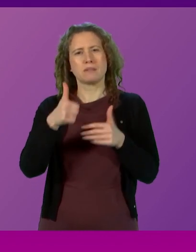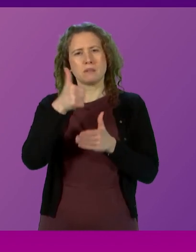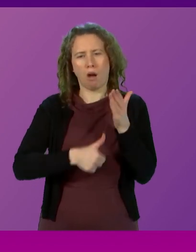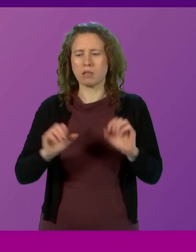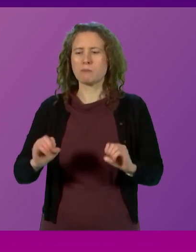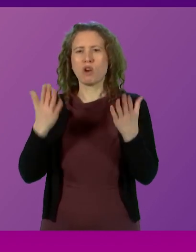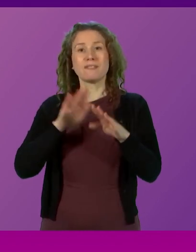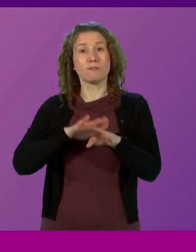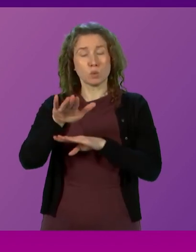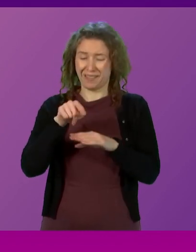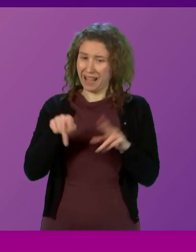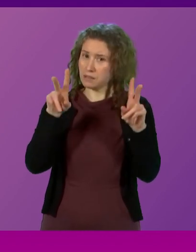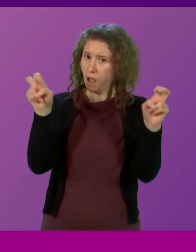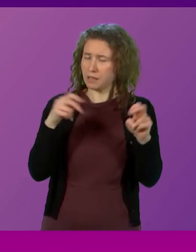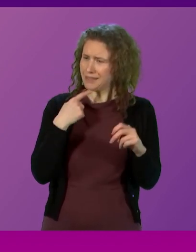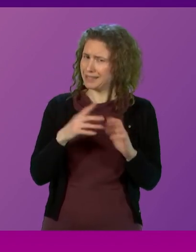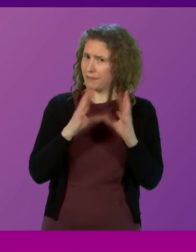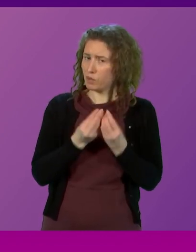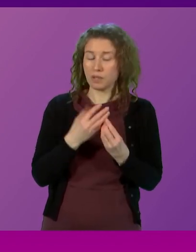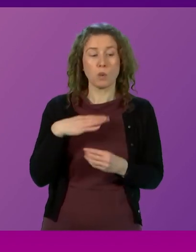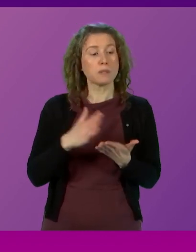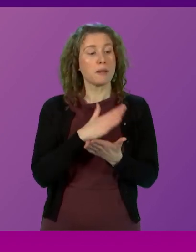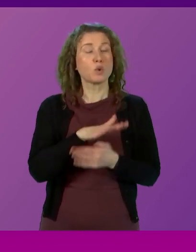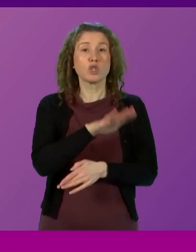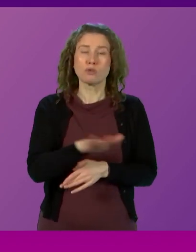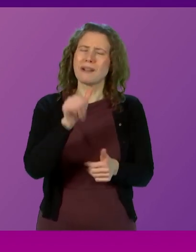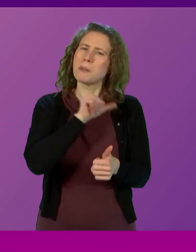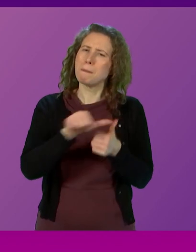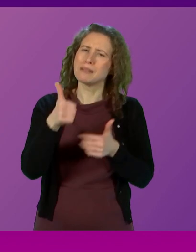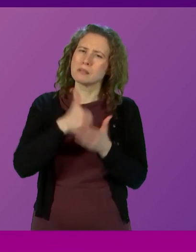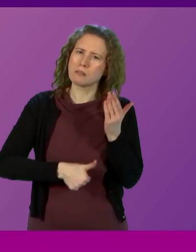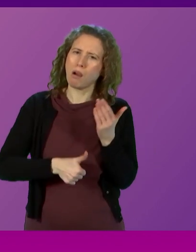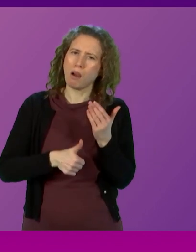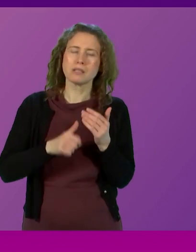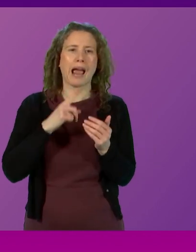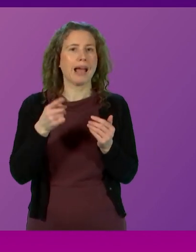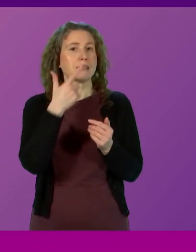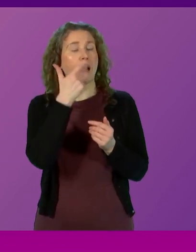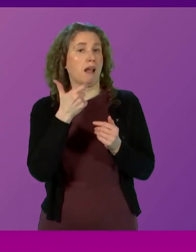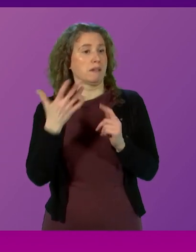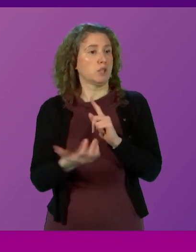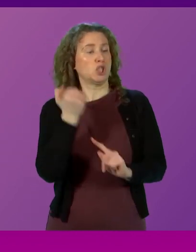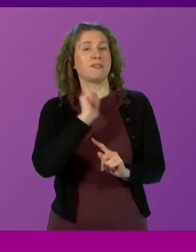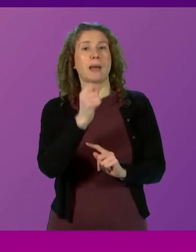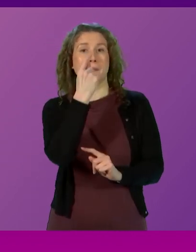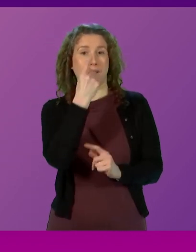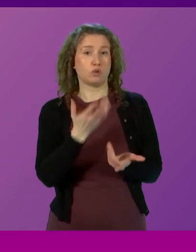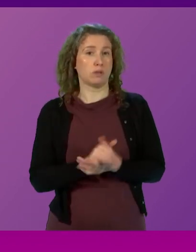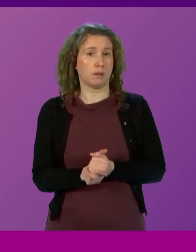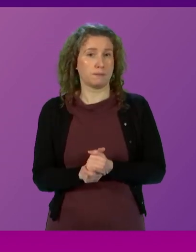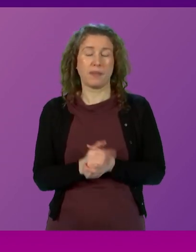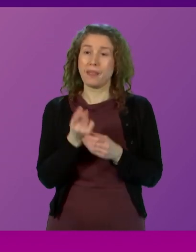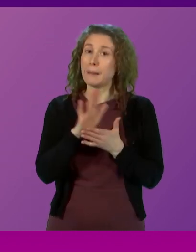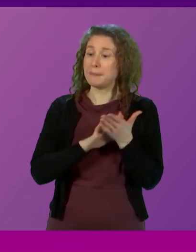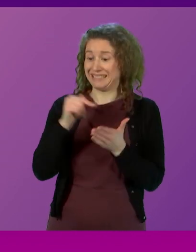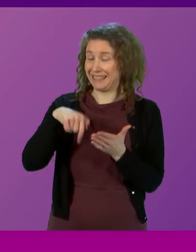plan says it all. We want to ensure that children get the best start in life and are able to fulfil their potential. That